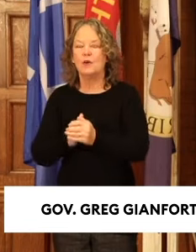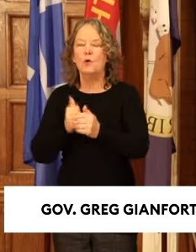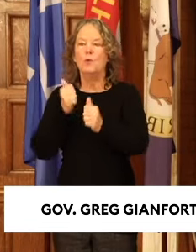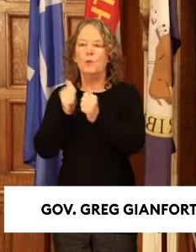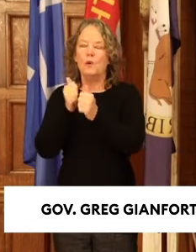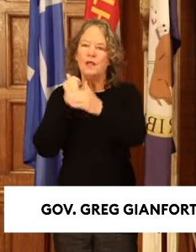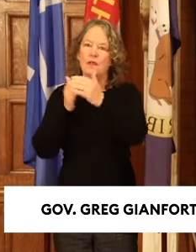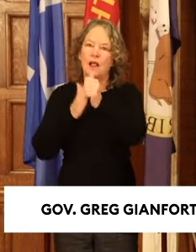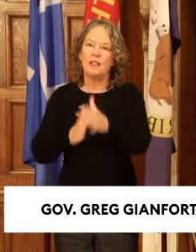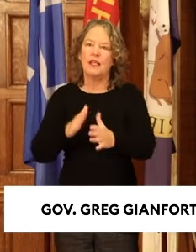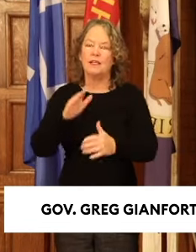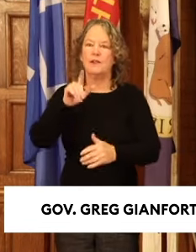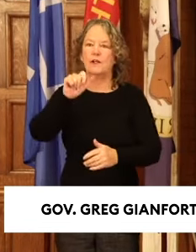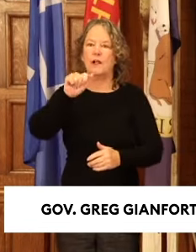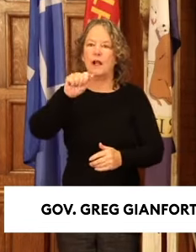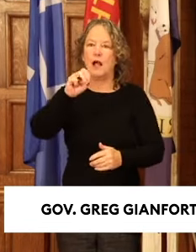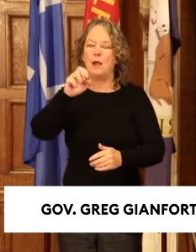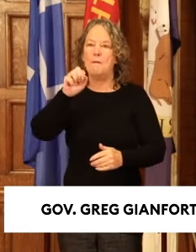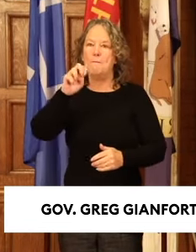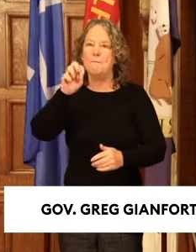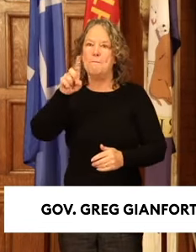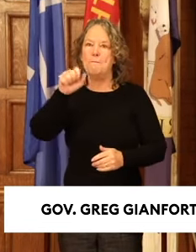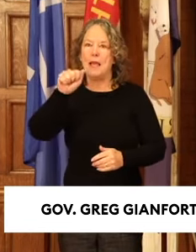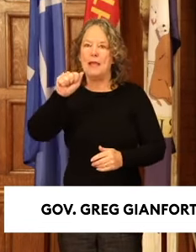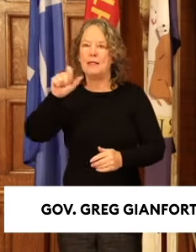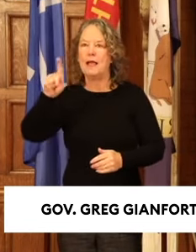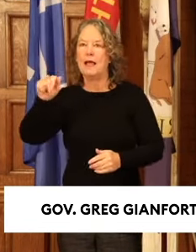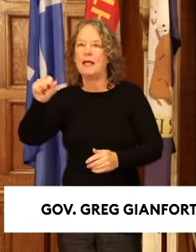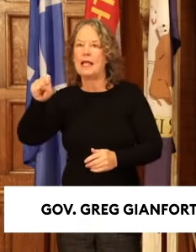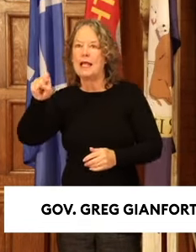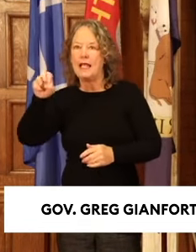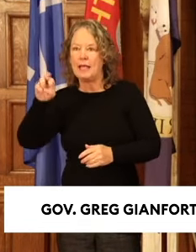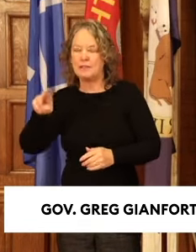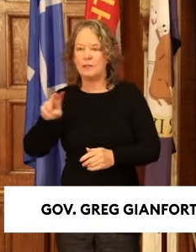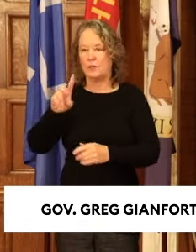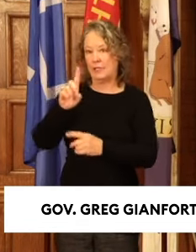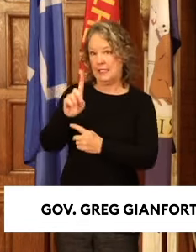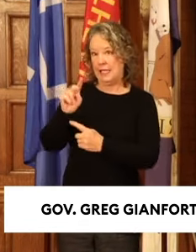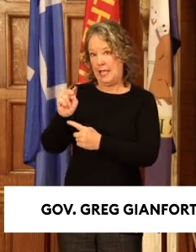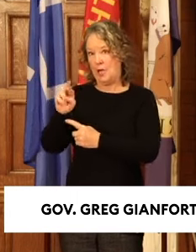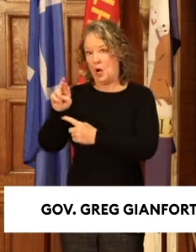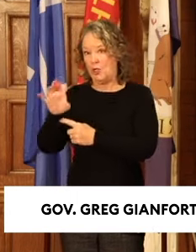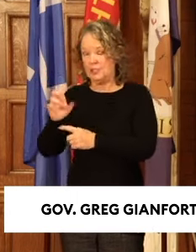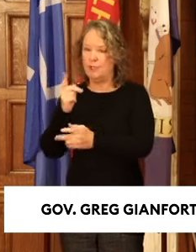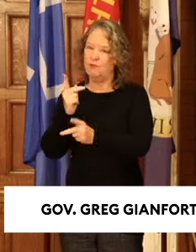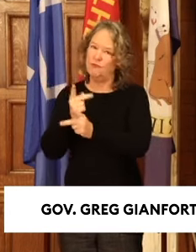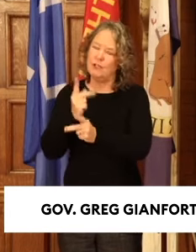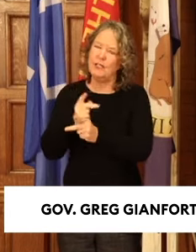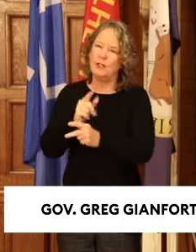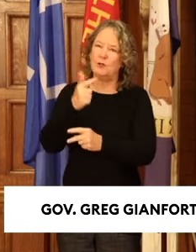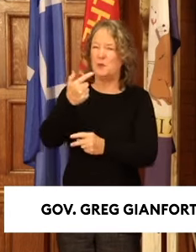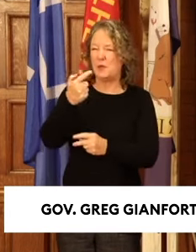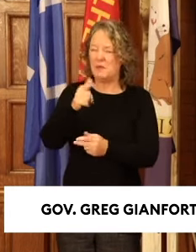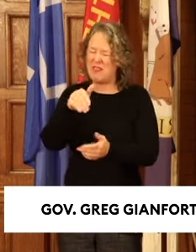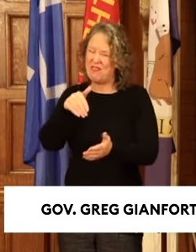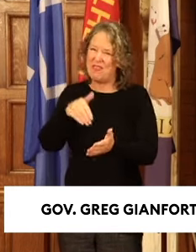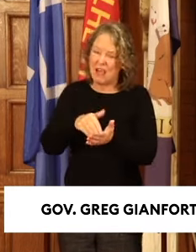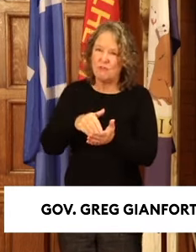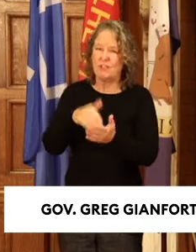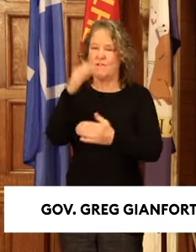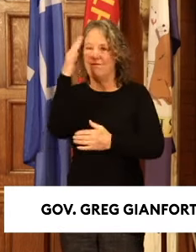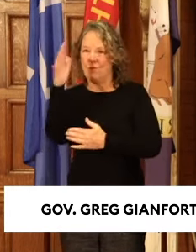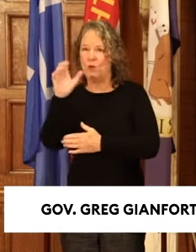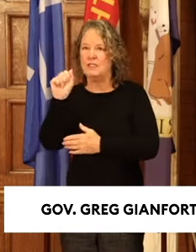of Director Amanda Castor, DNRC treated 31,000 forested acres last